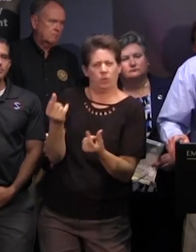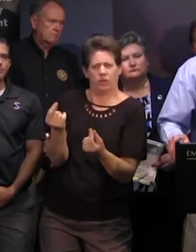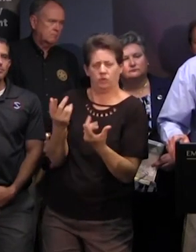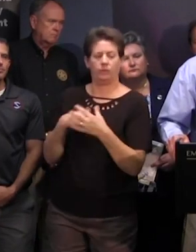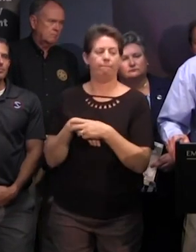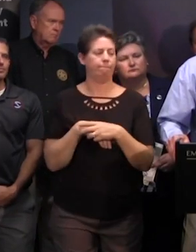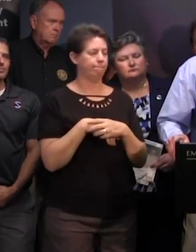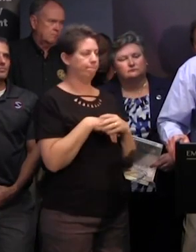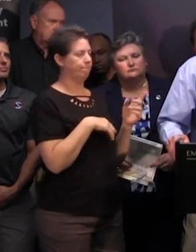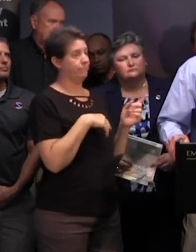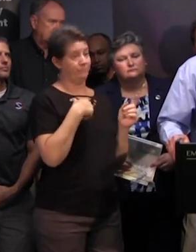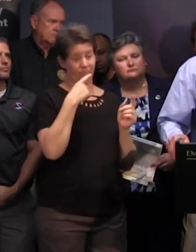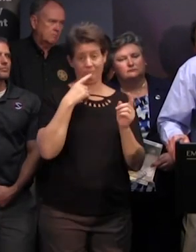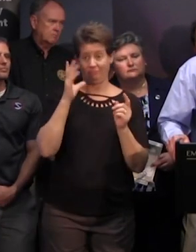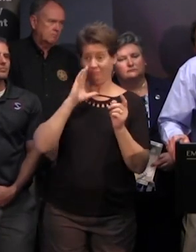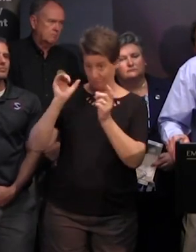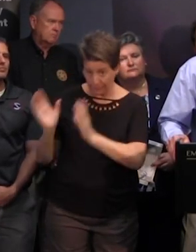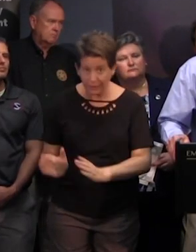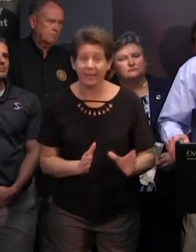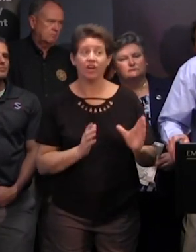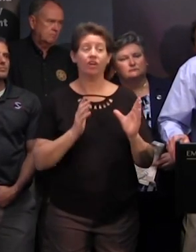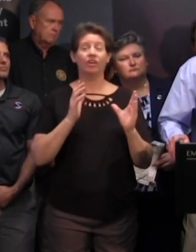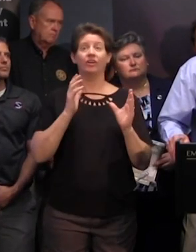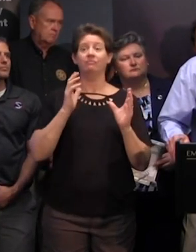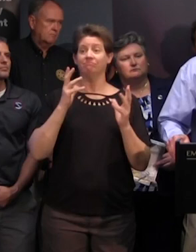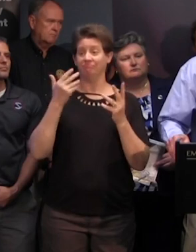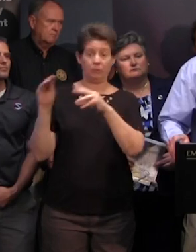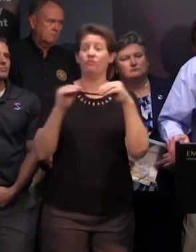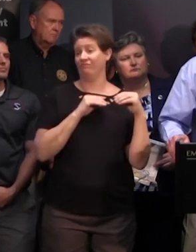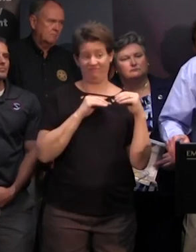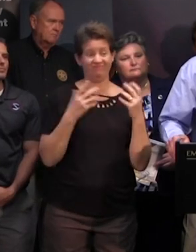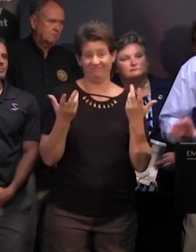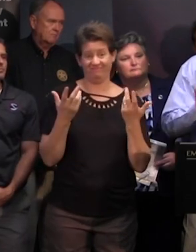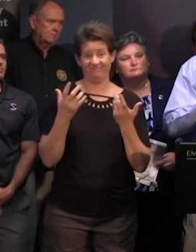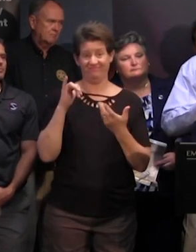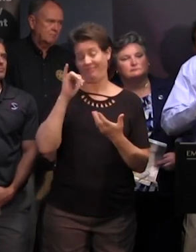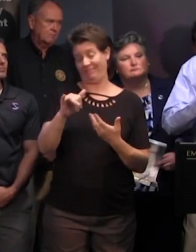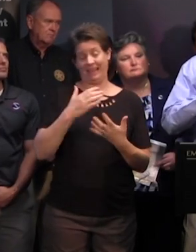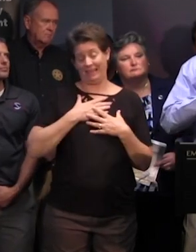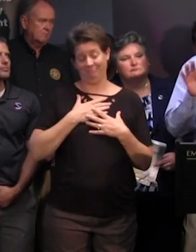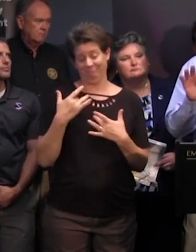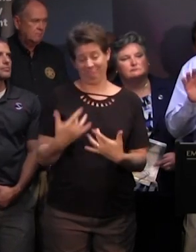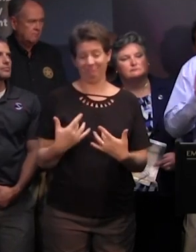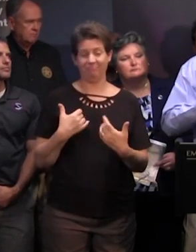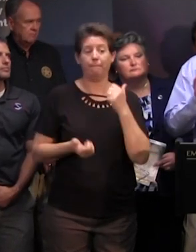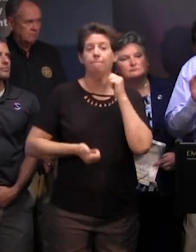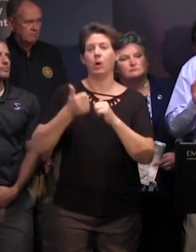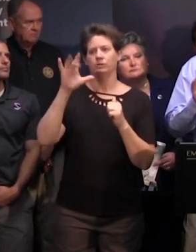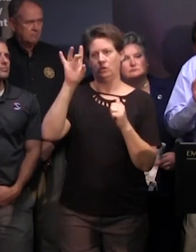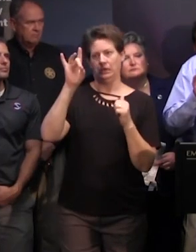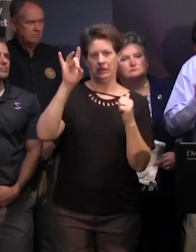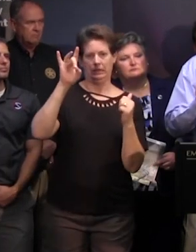do i'd say get prepared and move that's good most most of those eight counties